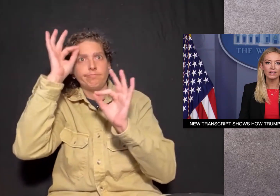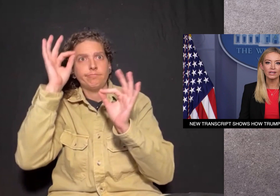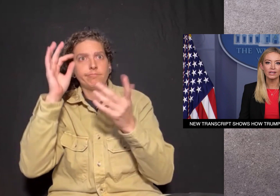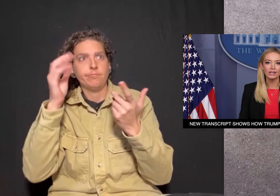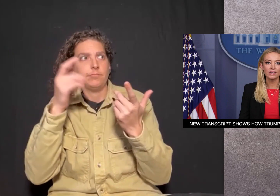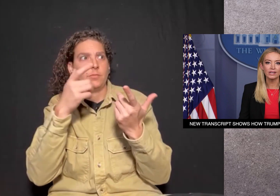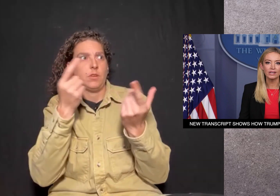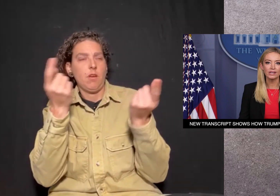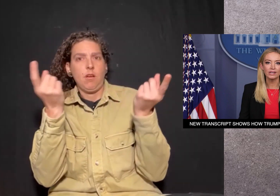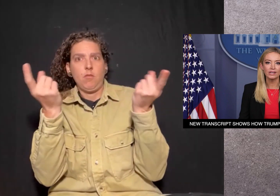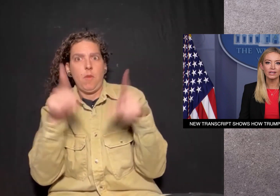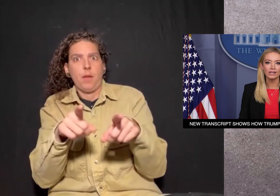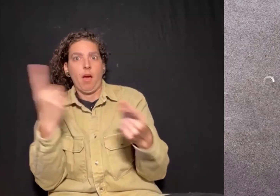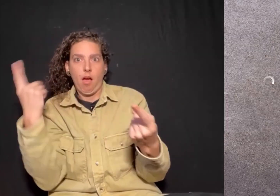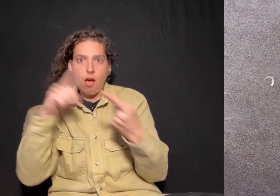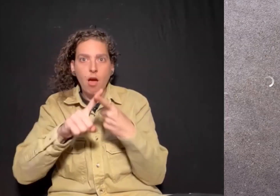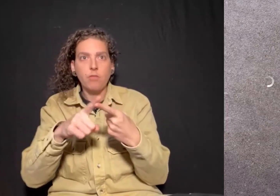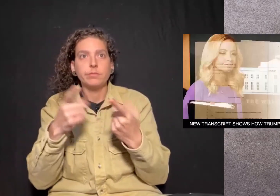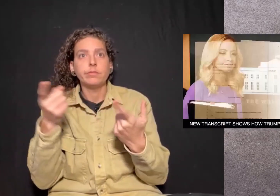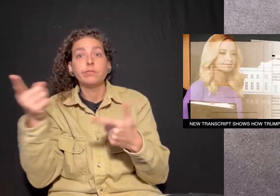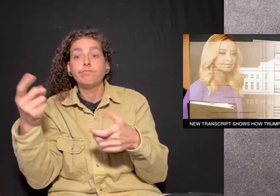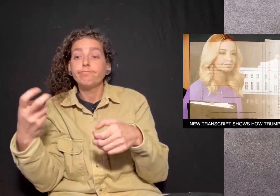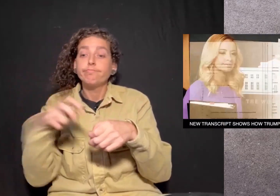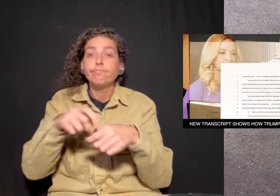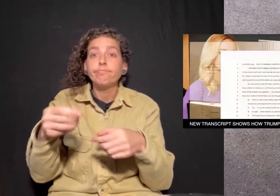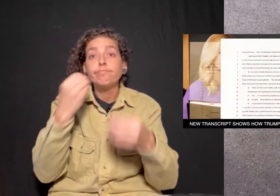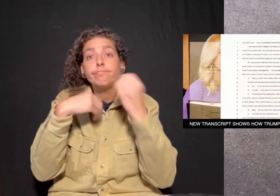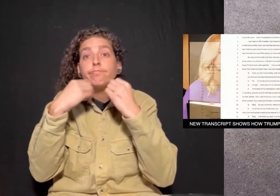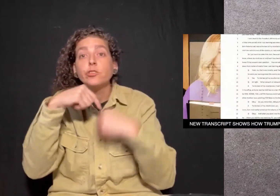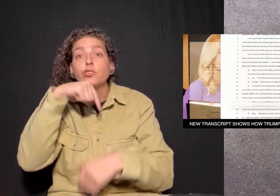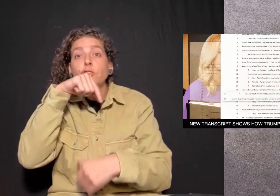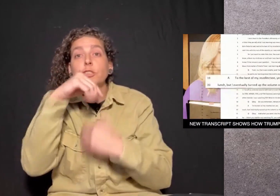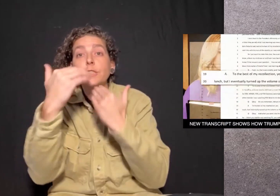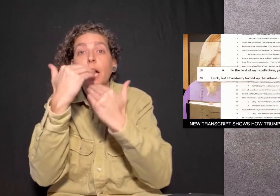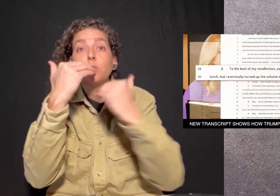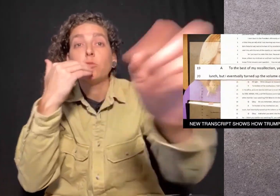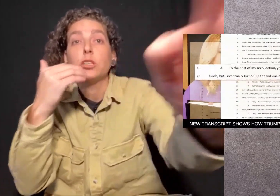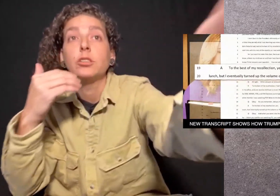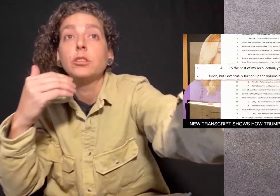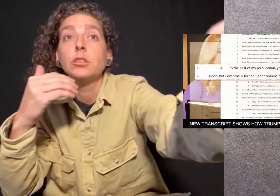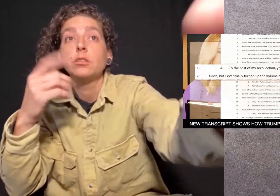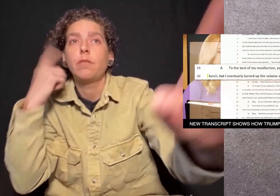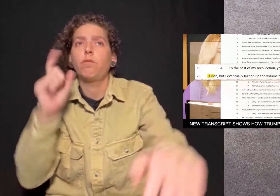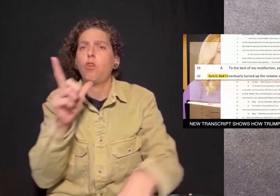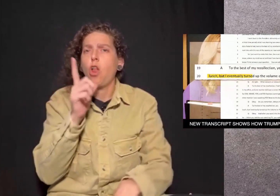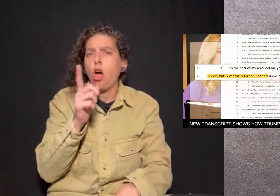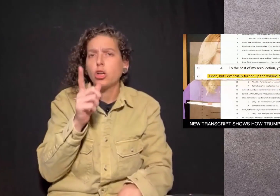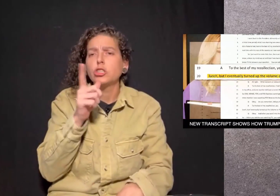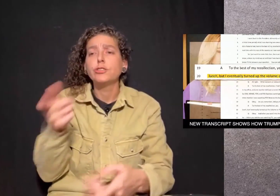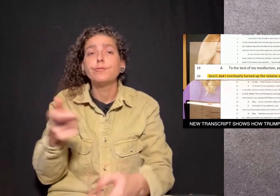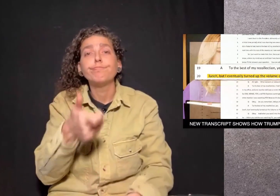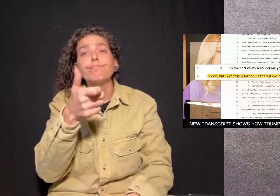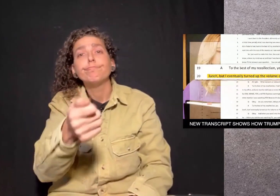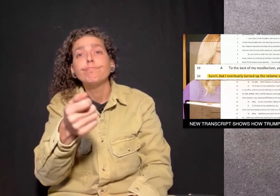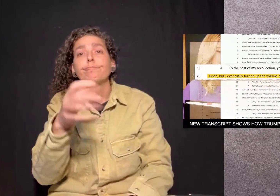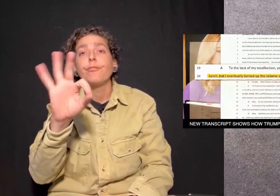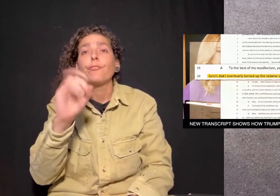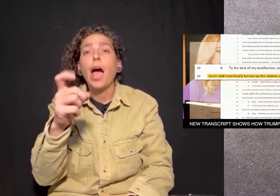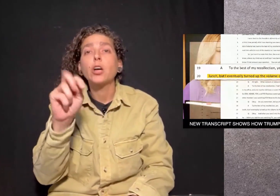no idea what was happening until she sat down to eat a turkey sandwich